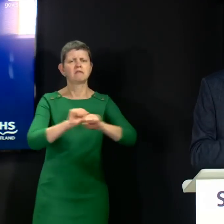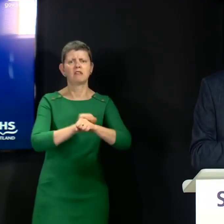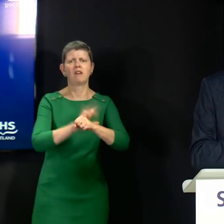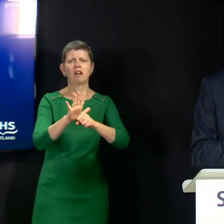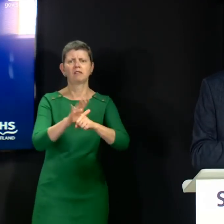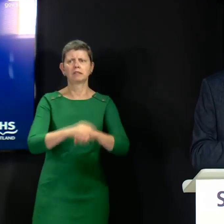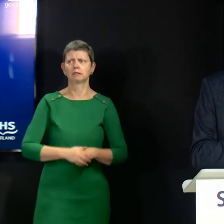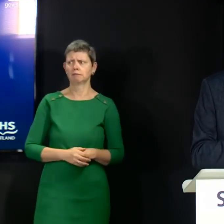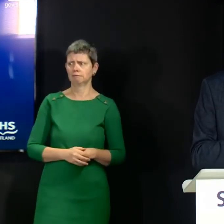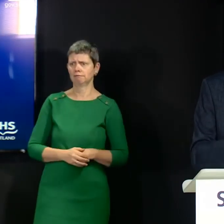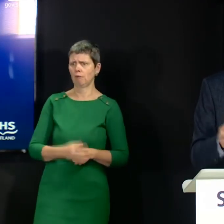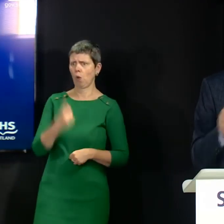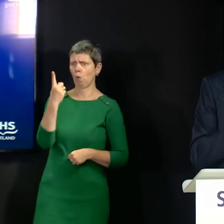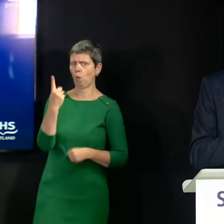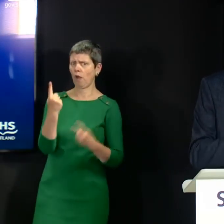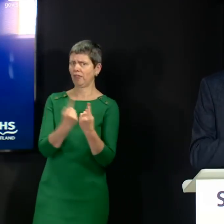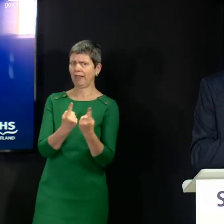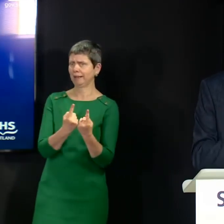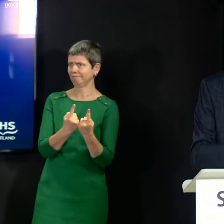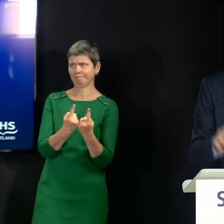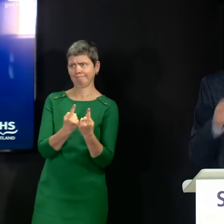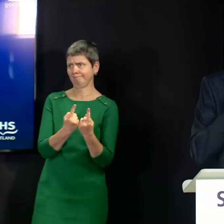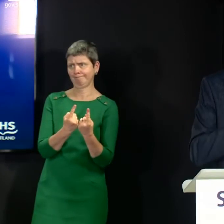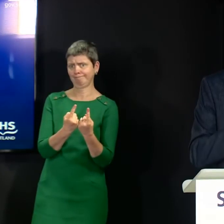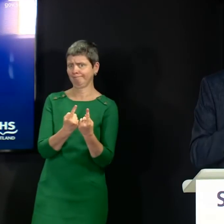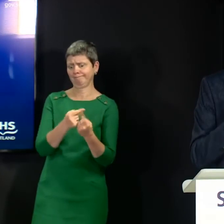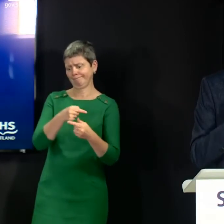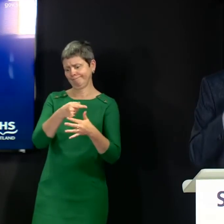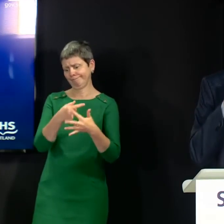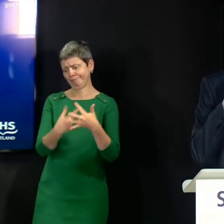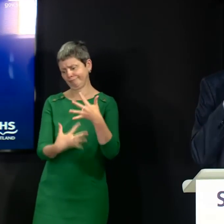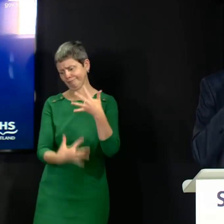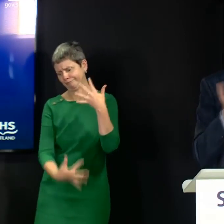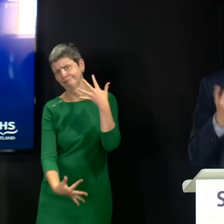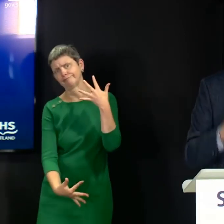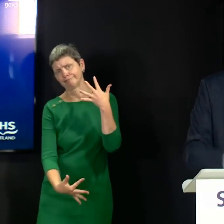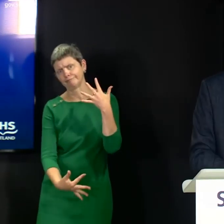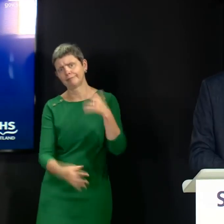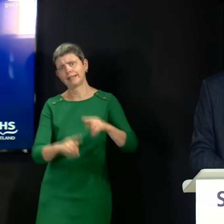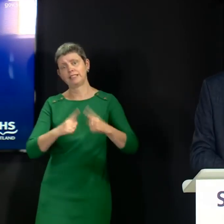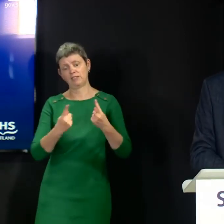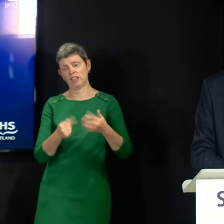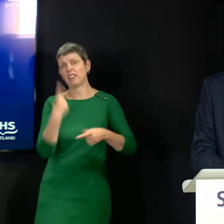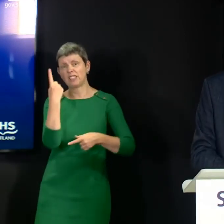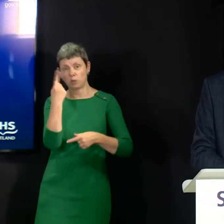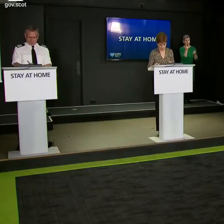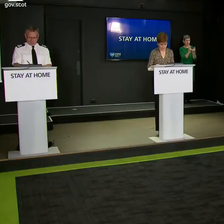one thing that will fix this virus so it's layer upon layer upon layer and this is another layer